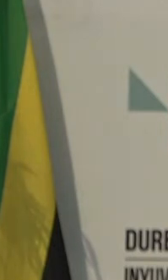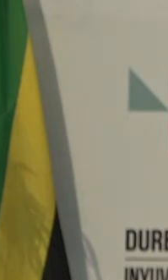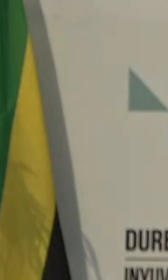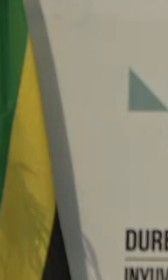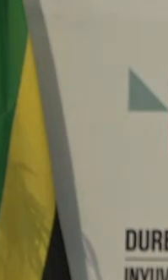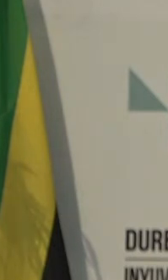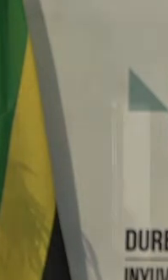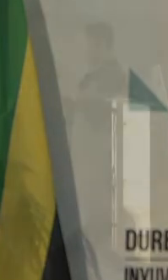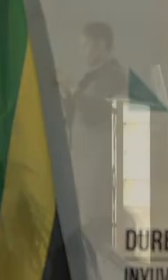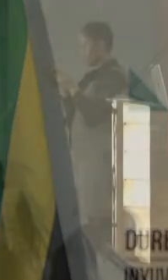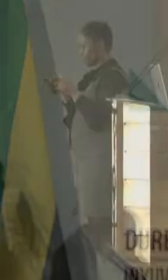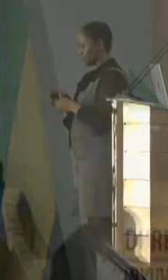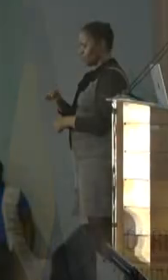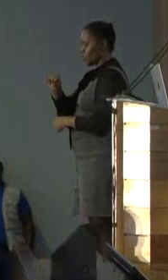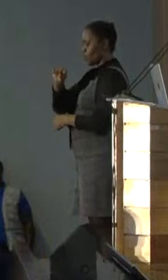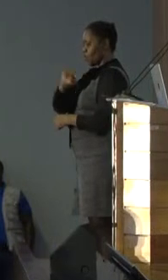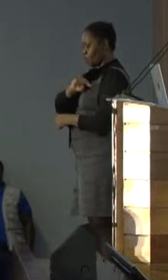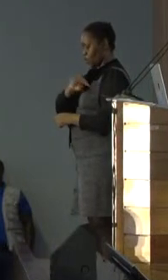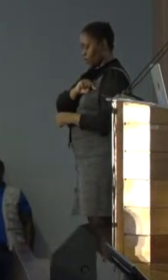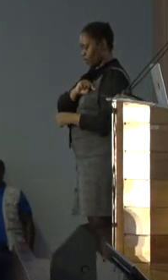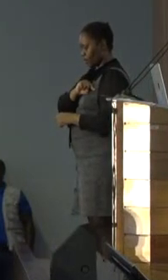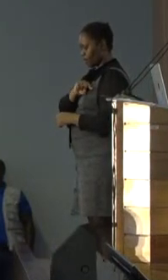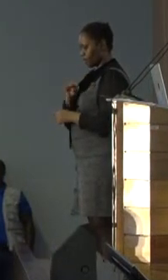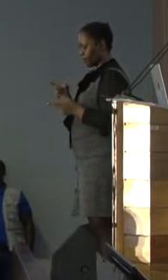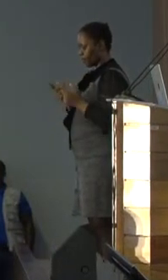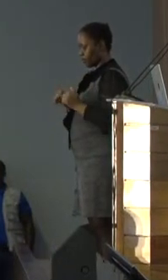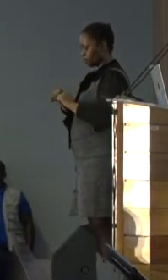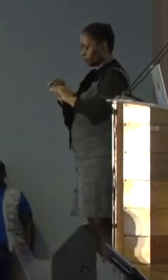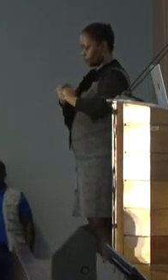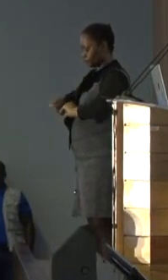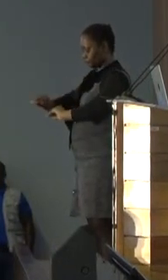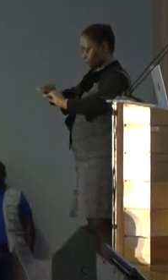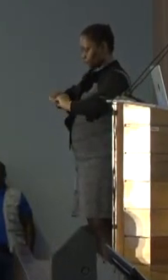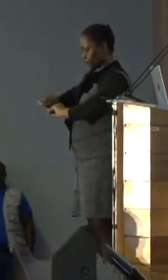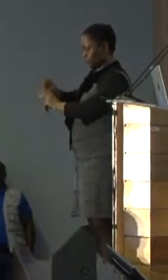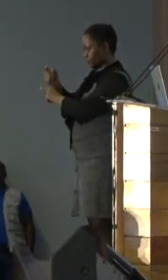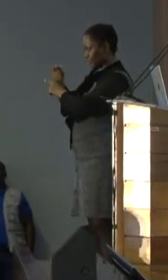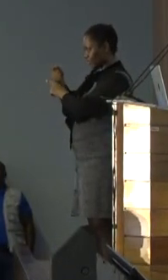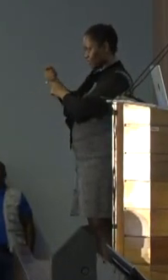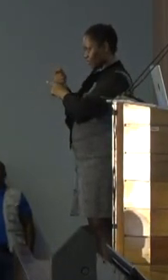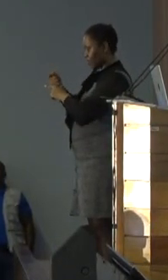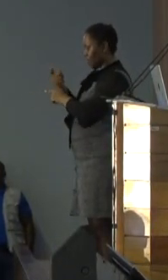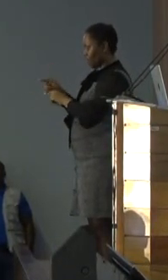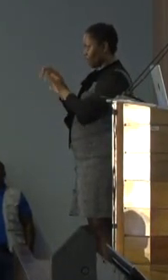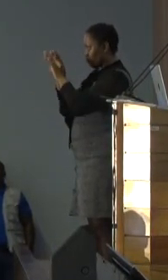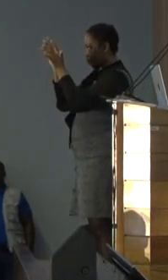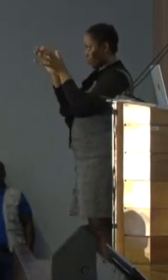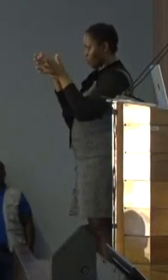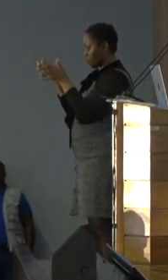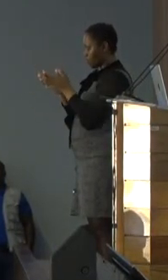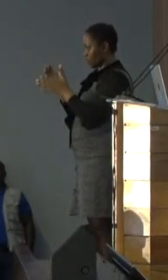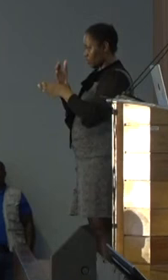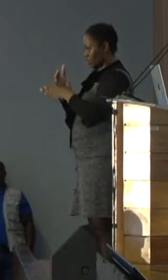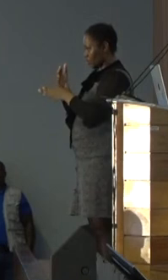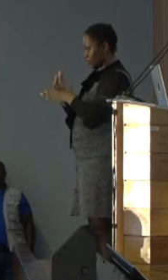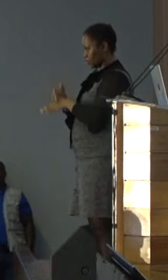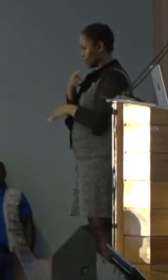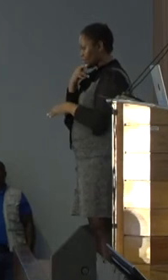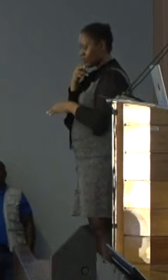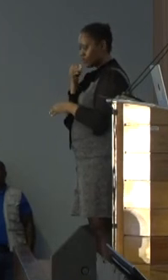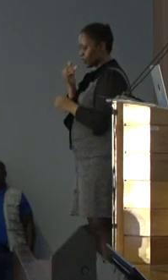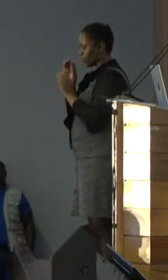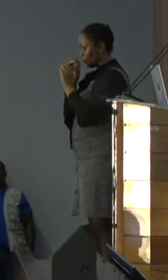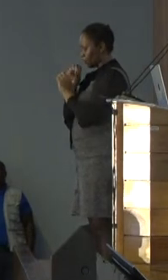young people. So why would we educate and train for a world of work that no longer really